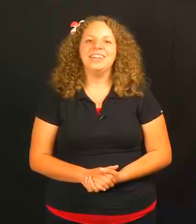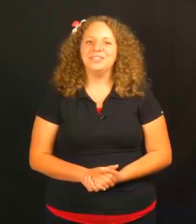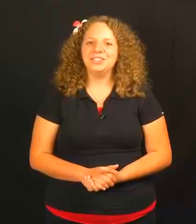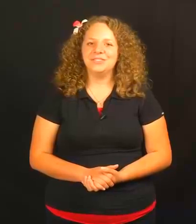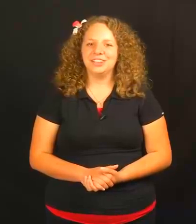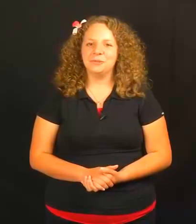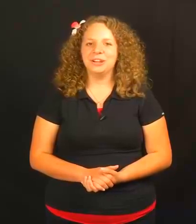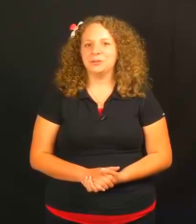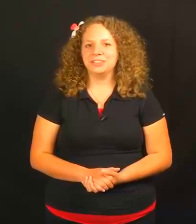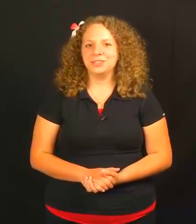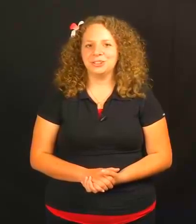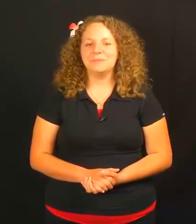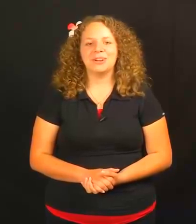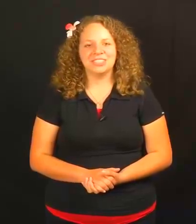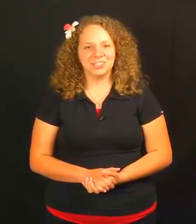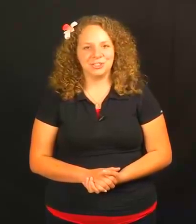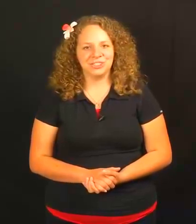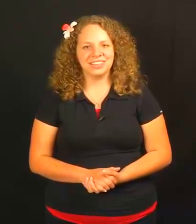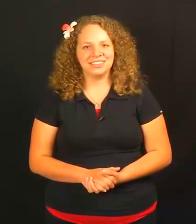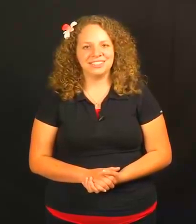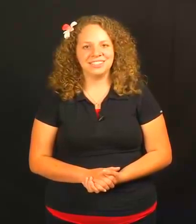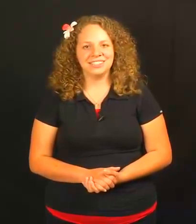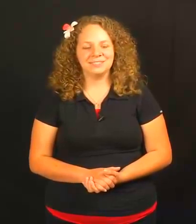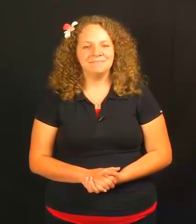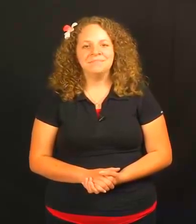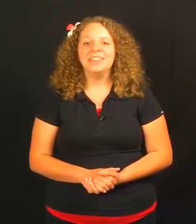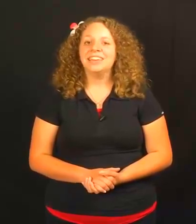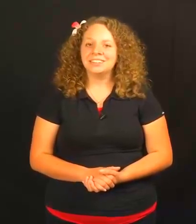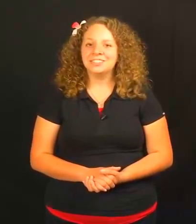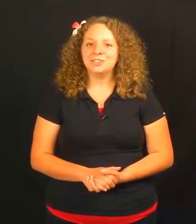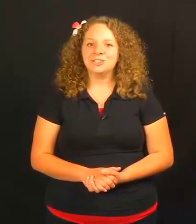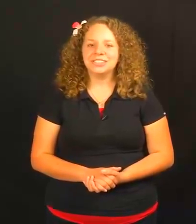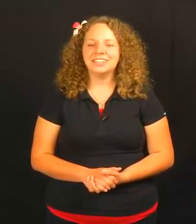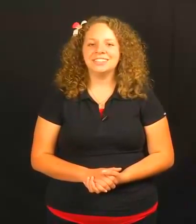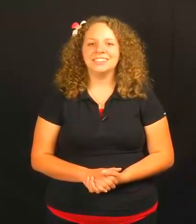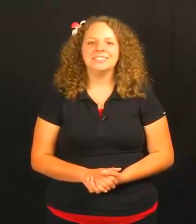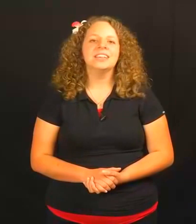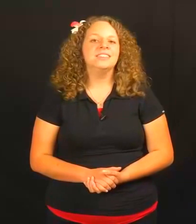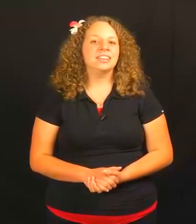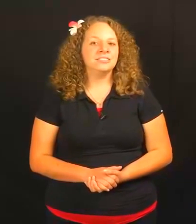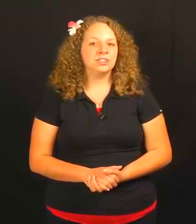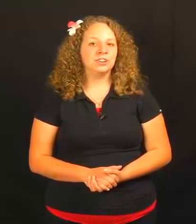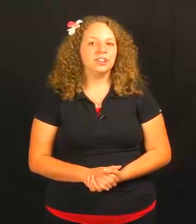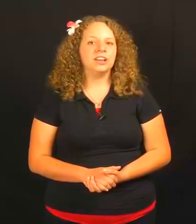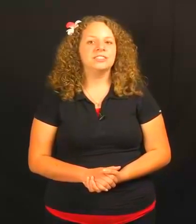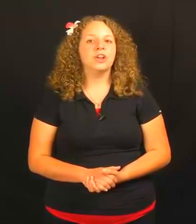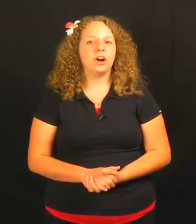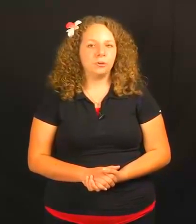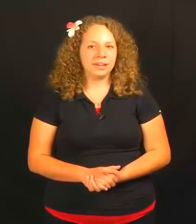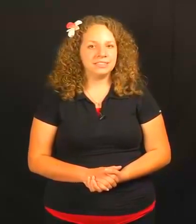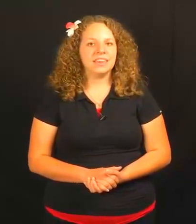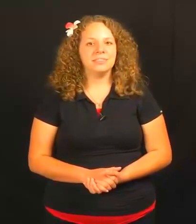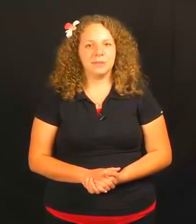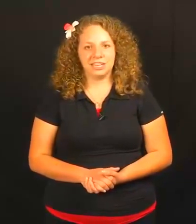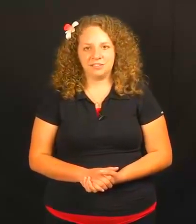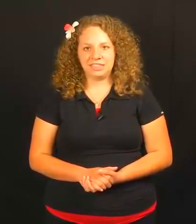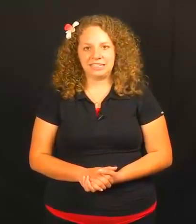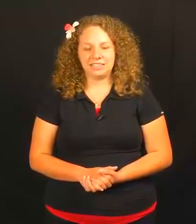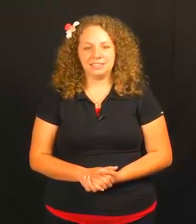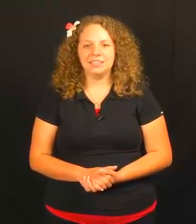In this video, we are going to learn about conditional sentences. In conditional sentences, the conditional clause is always at the beginning of the sentence